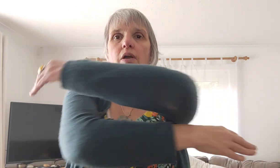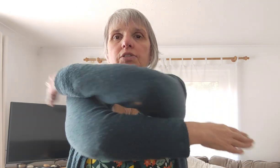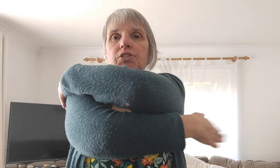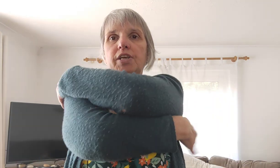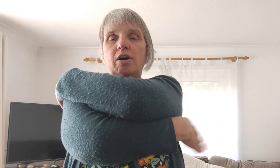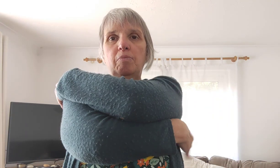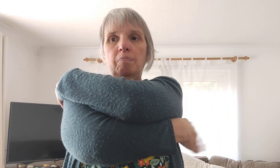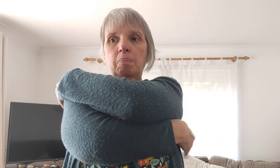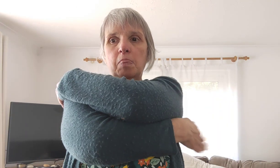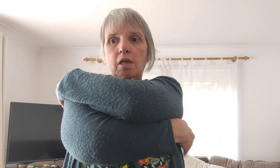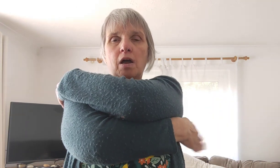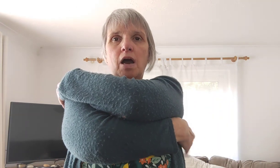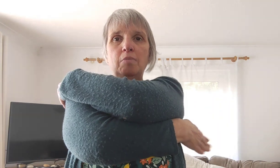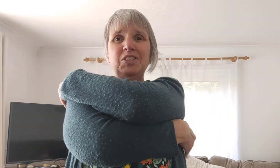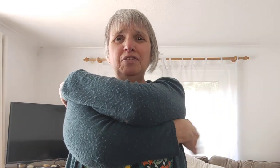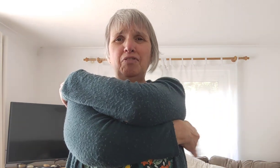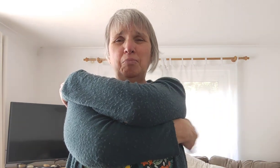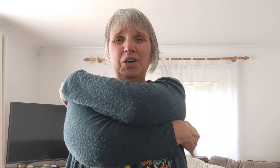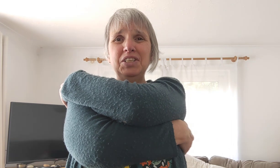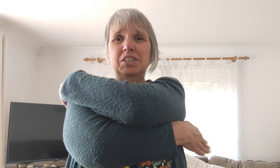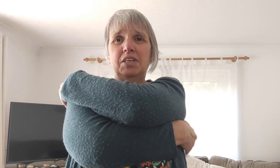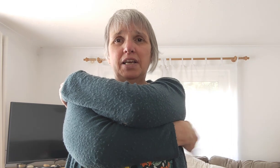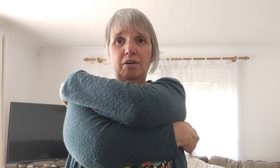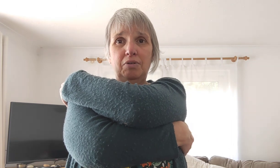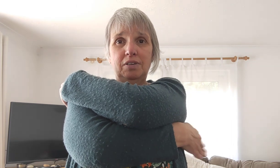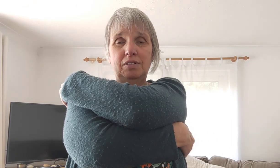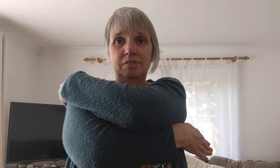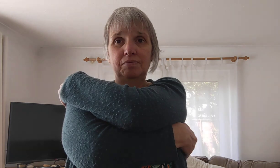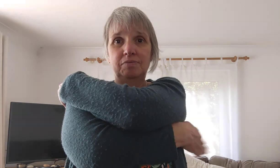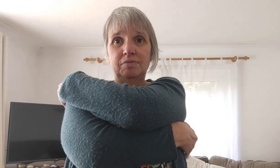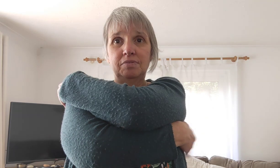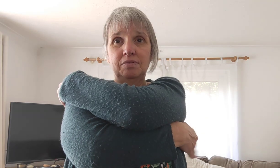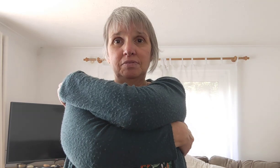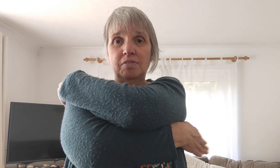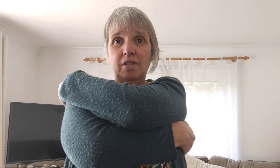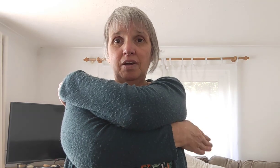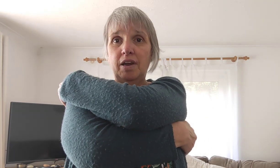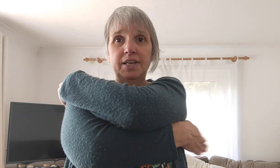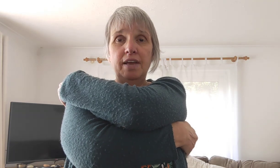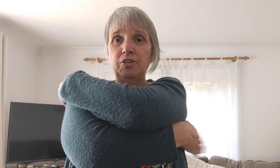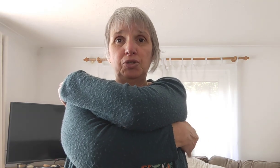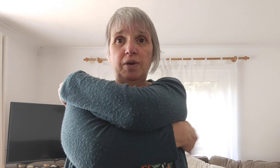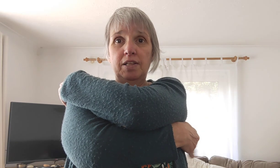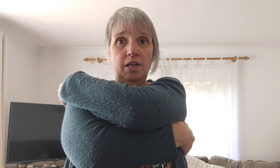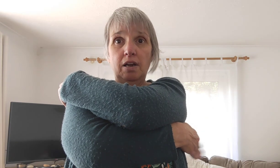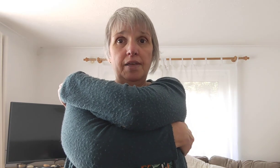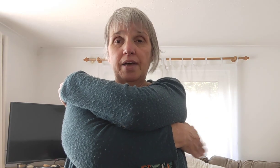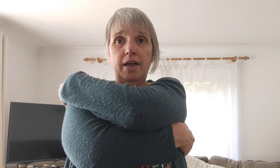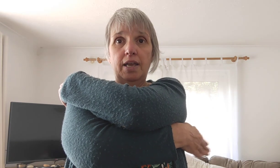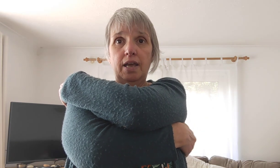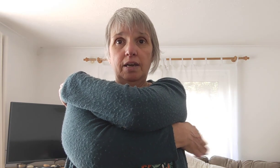under the arm i'm a different person now and i'd never do anything like that again